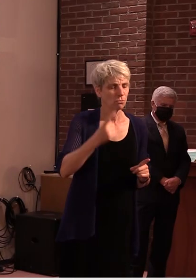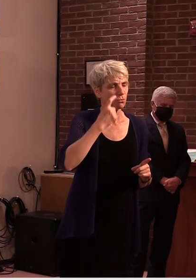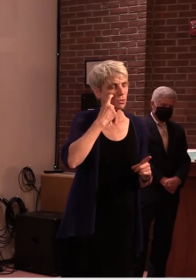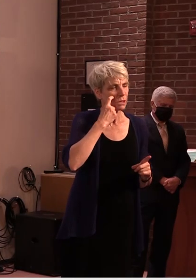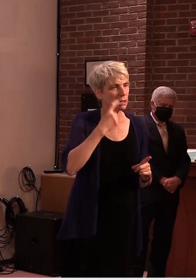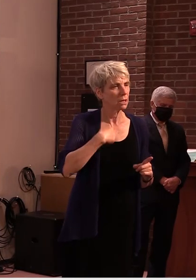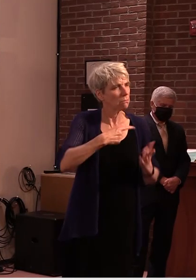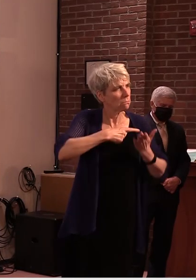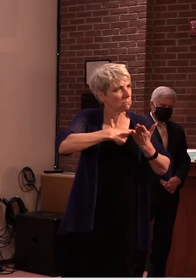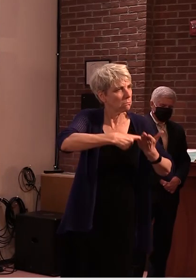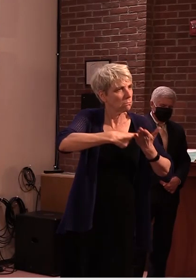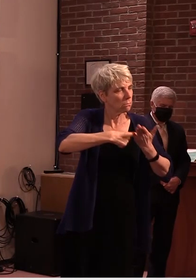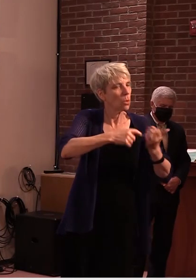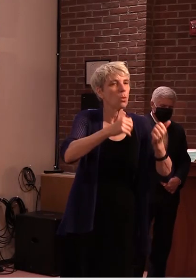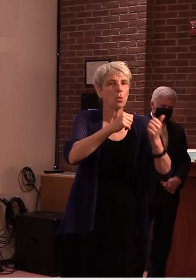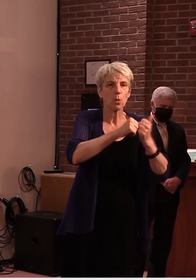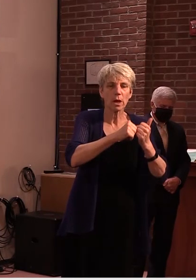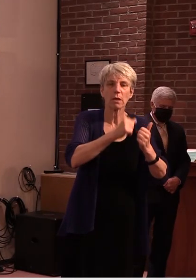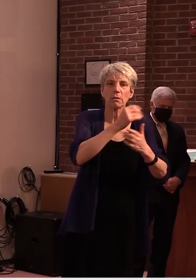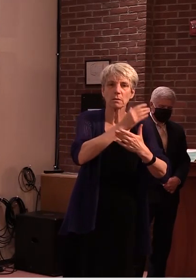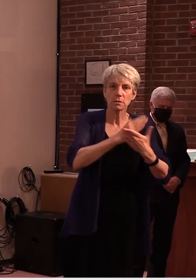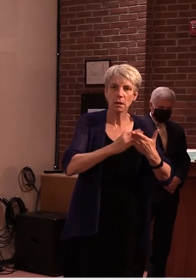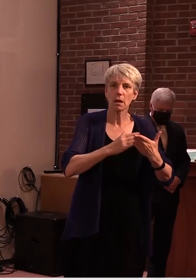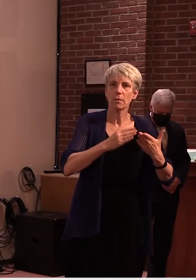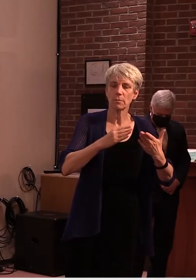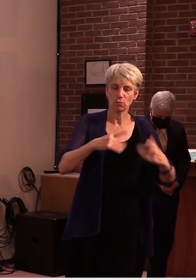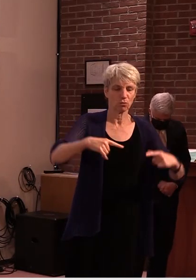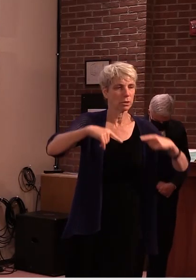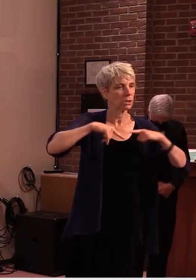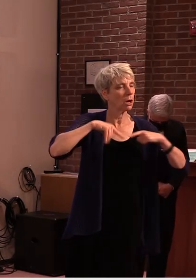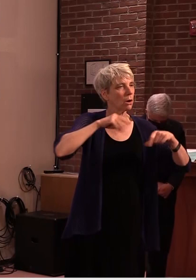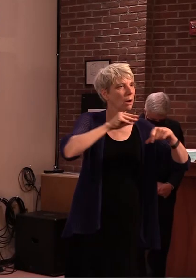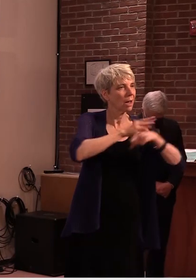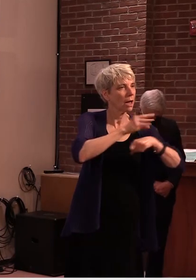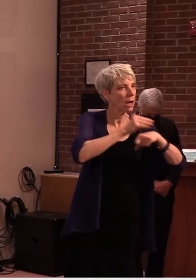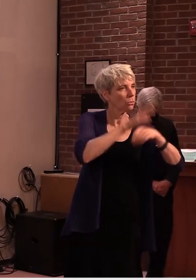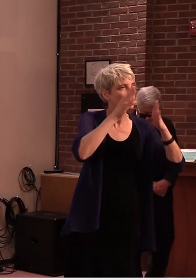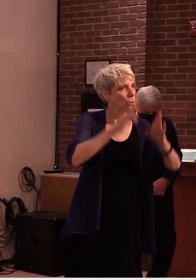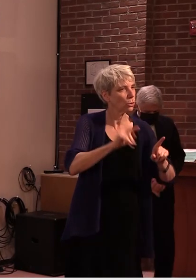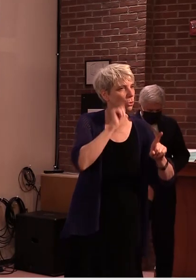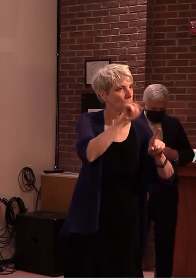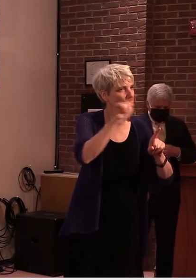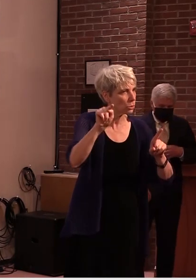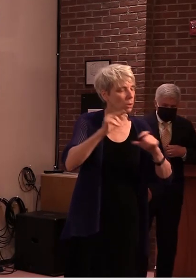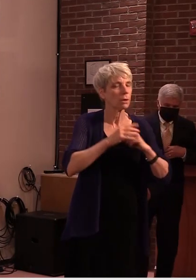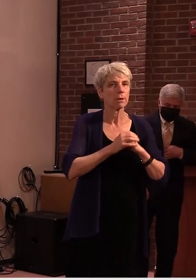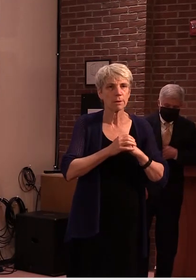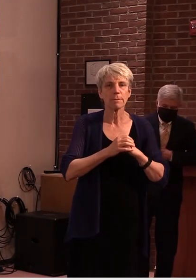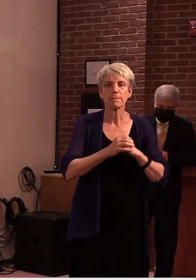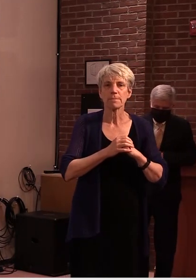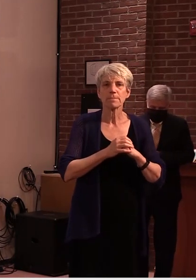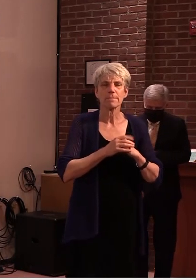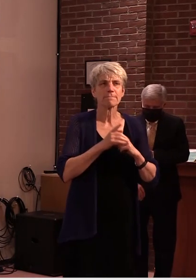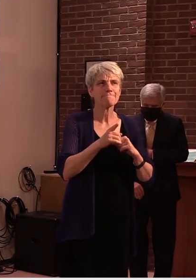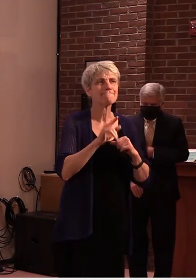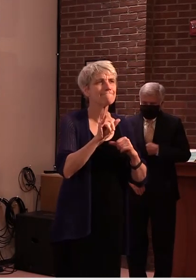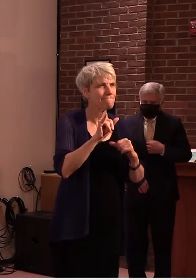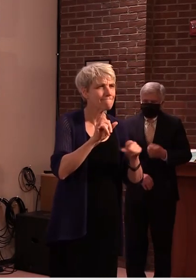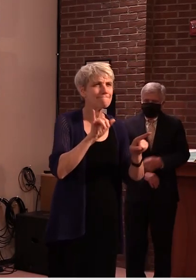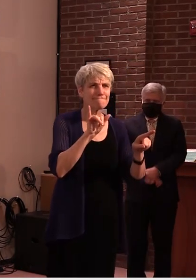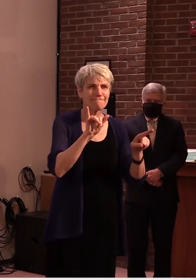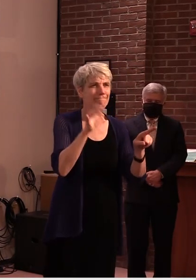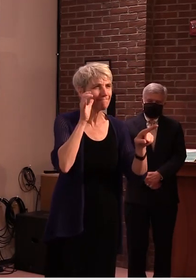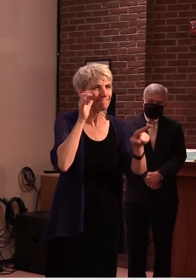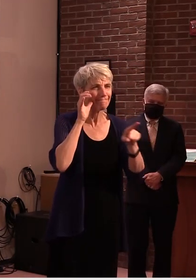uh uh counselors and stuff um i i got the the feeling or the